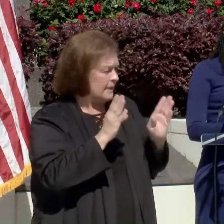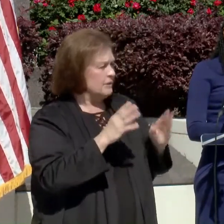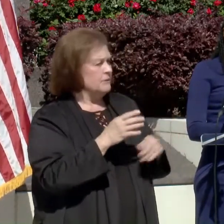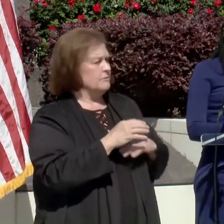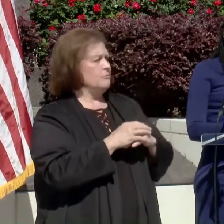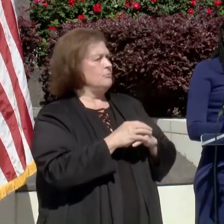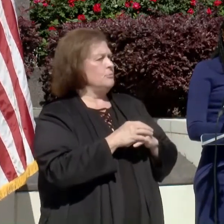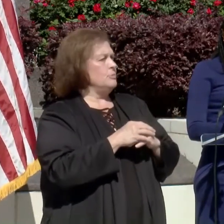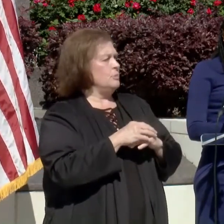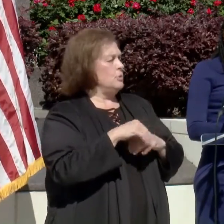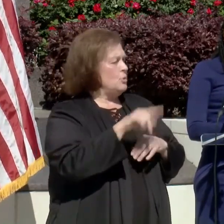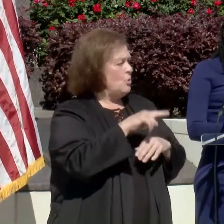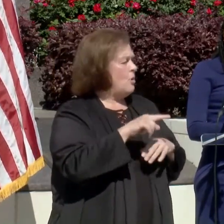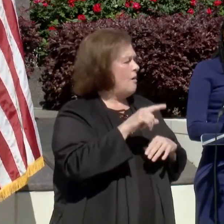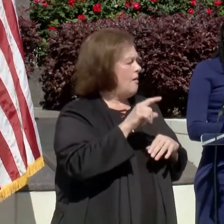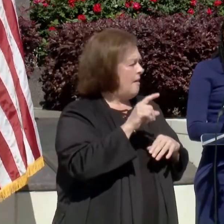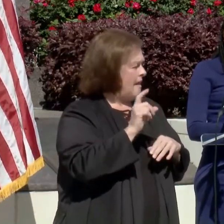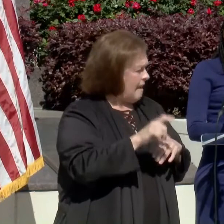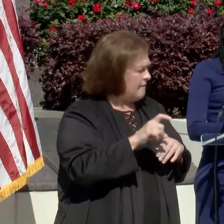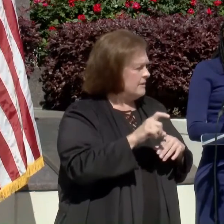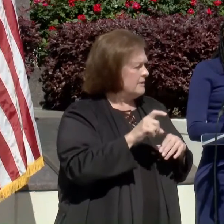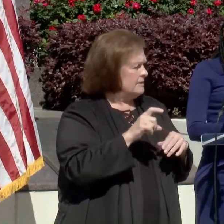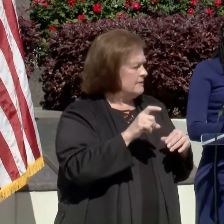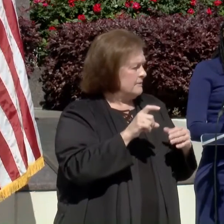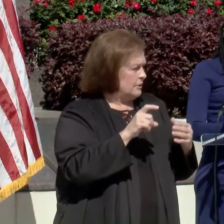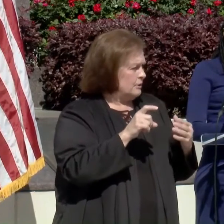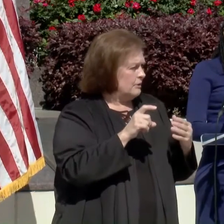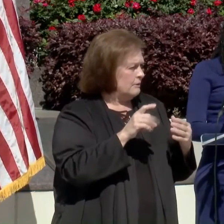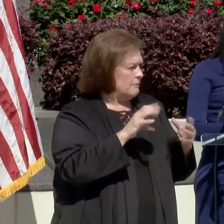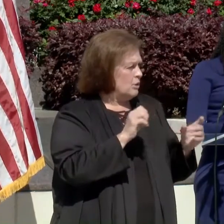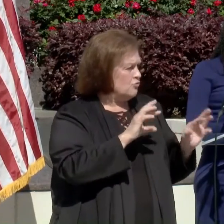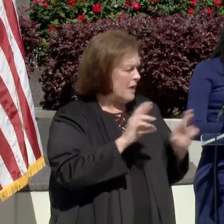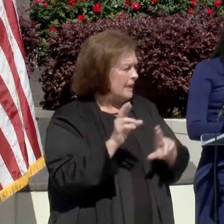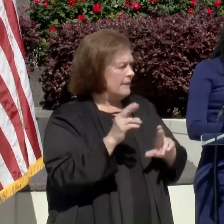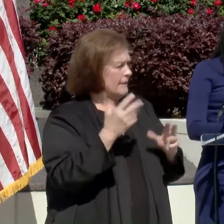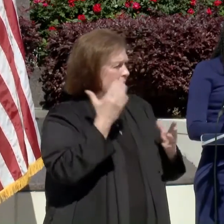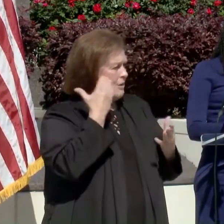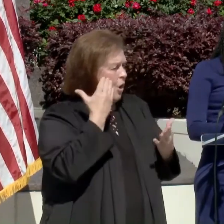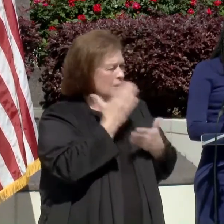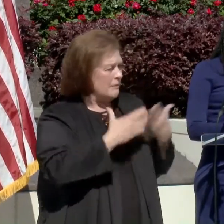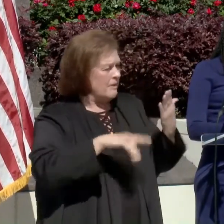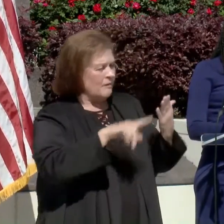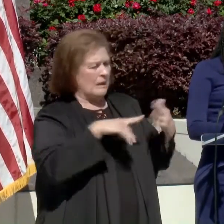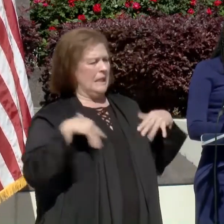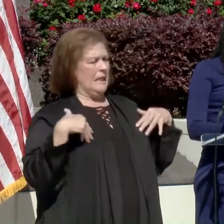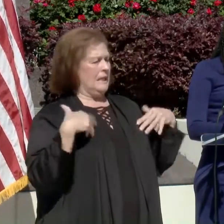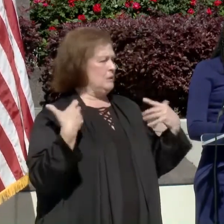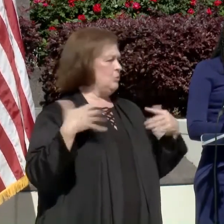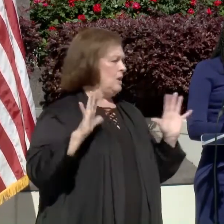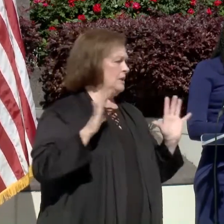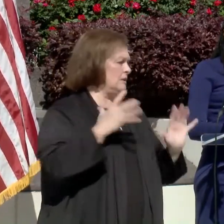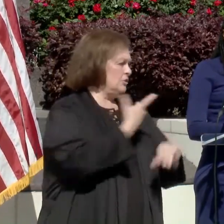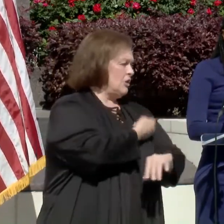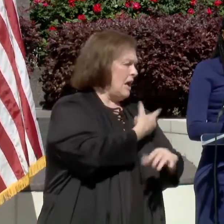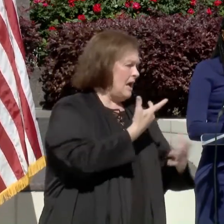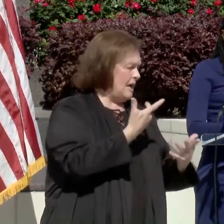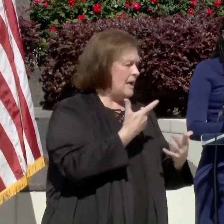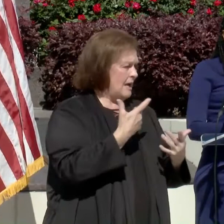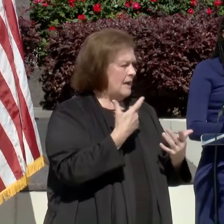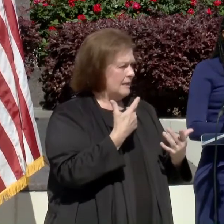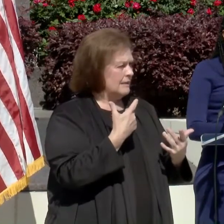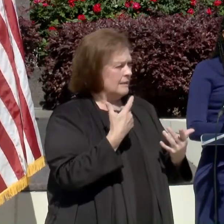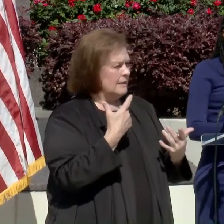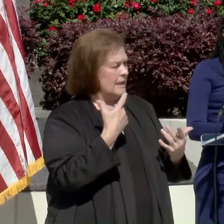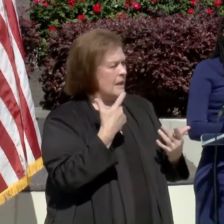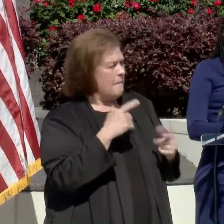to really, you know, step up. I know some have been, um, reserved and they're, um, I won't necessarily say